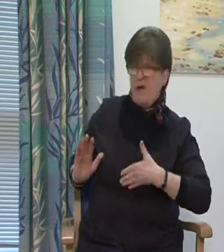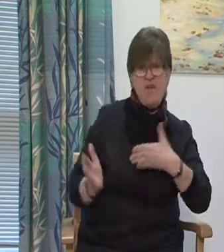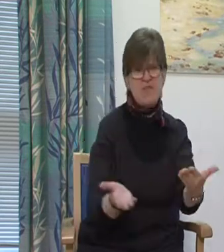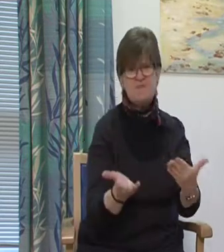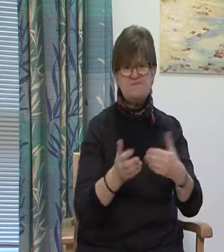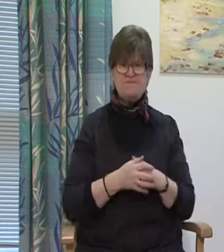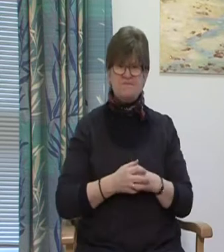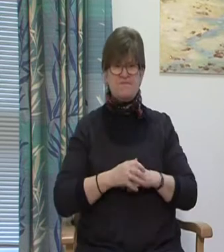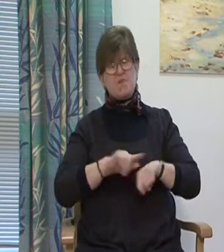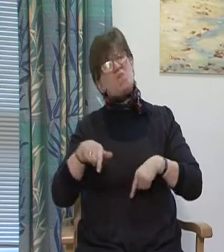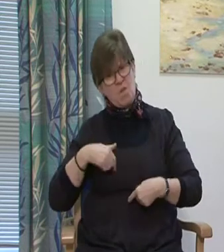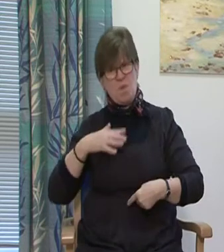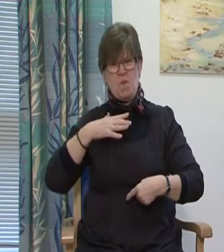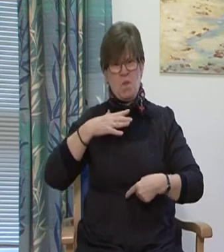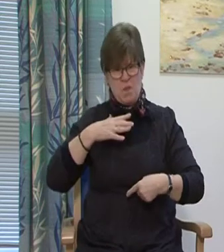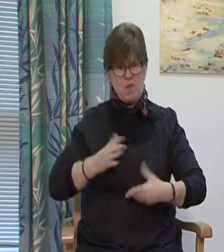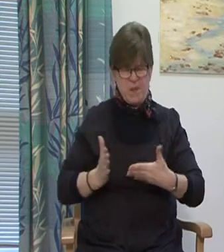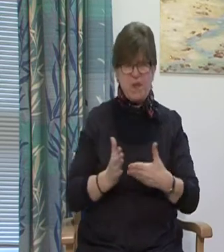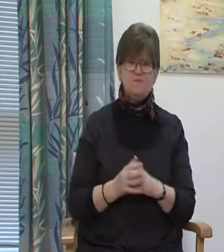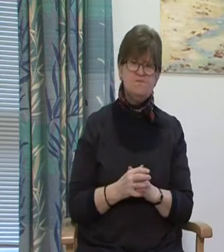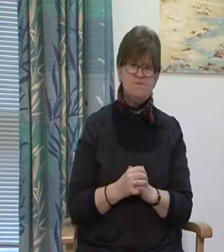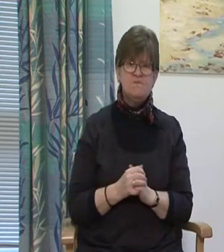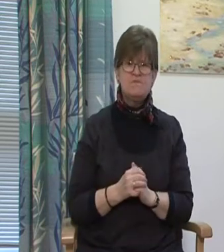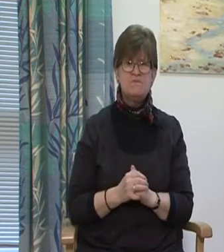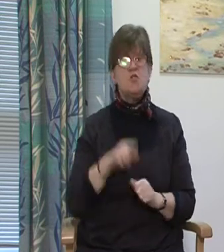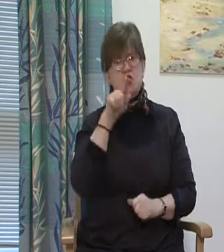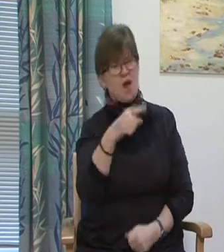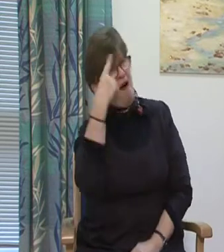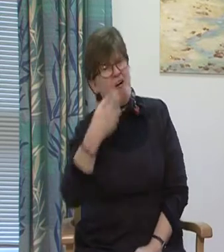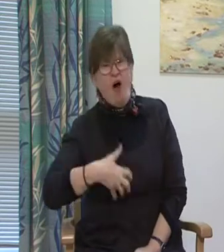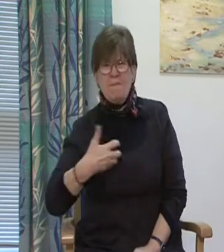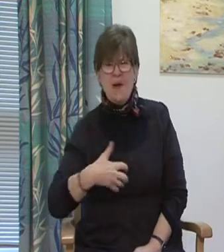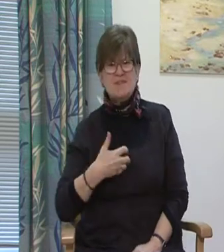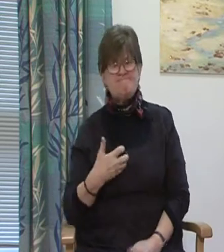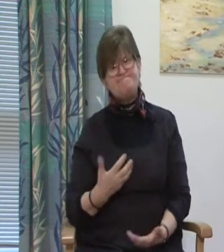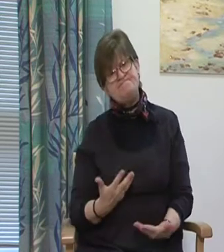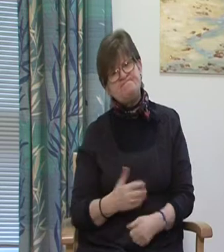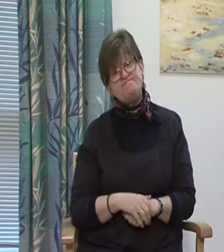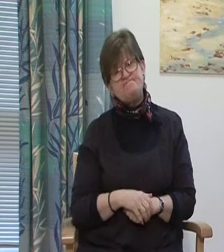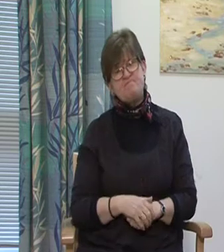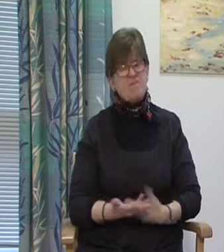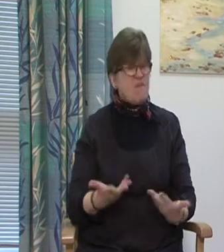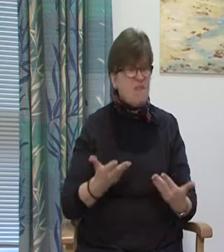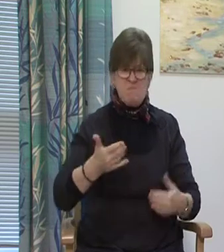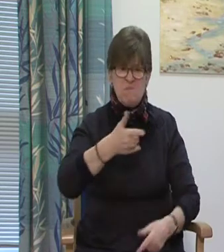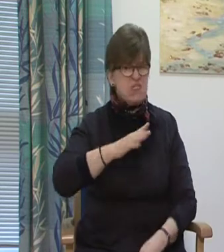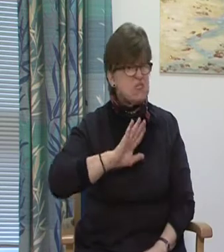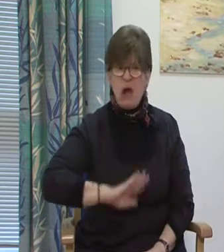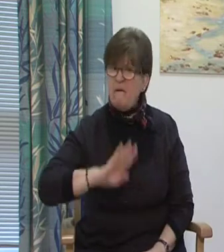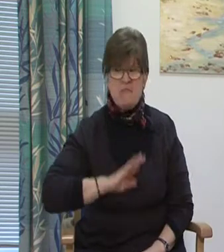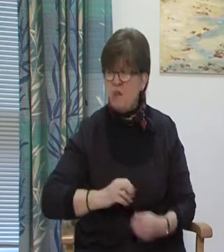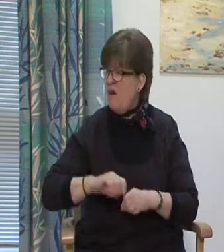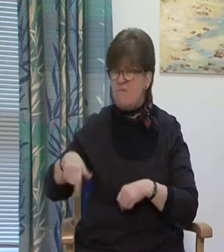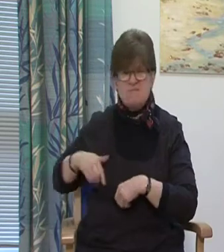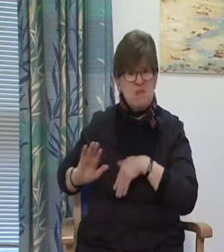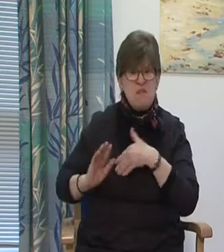You can complain if you are dissatisfied with a service provided either to yourself, your relative or